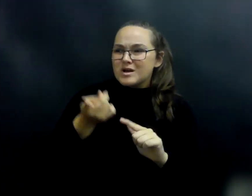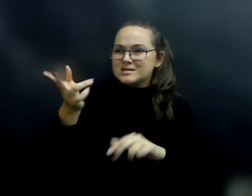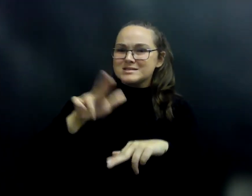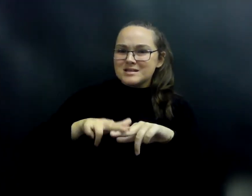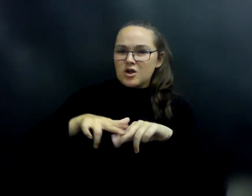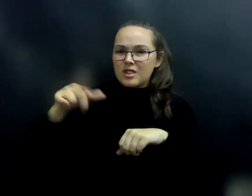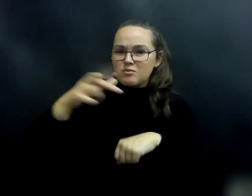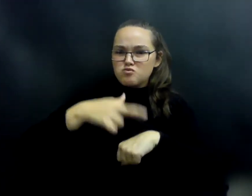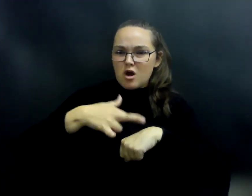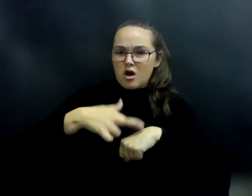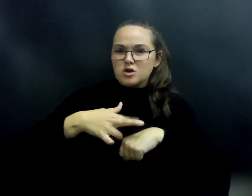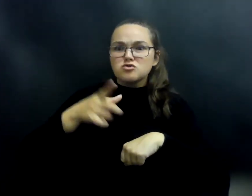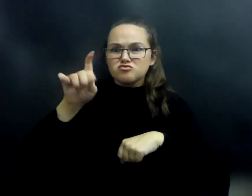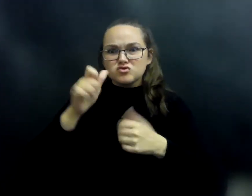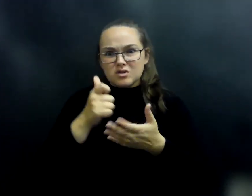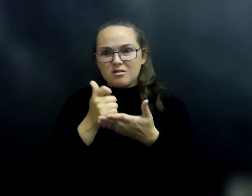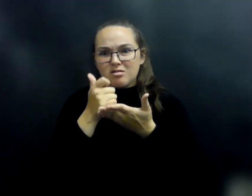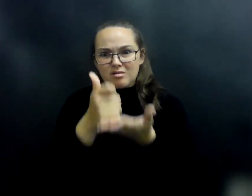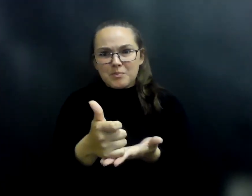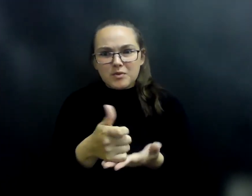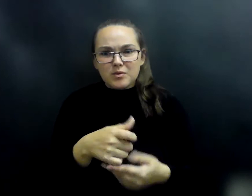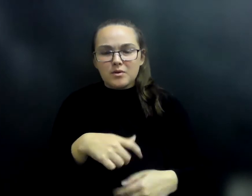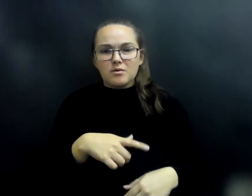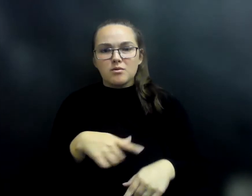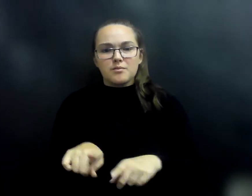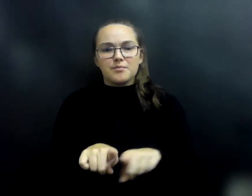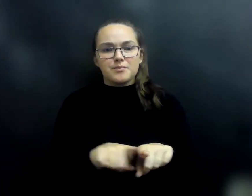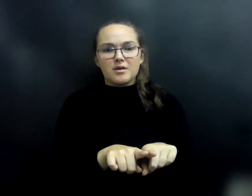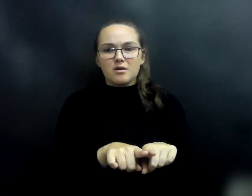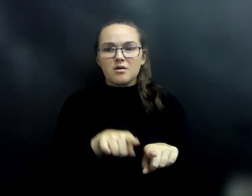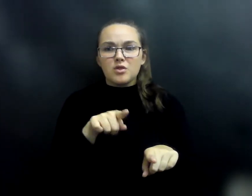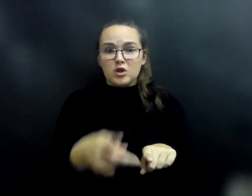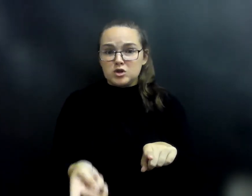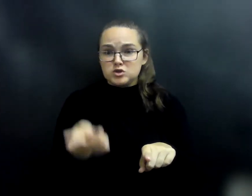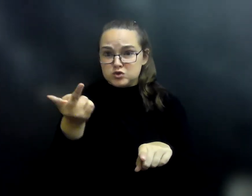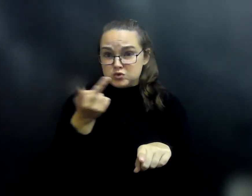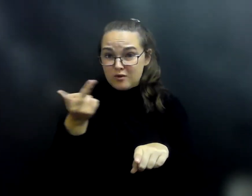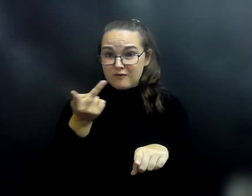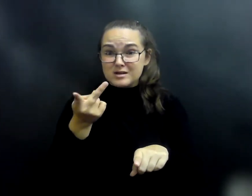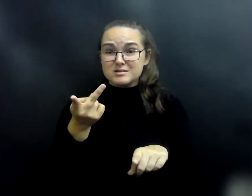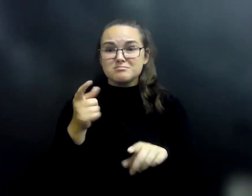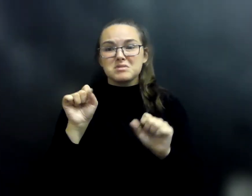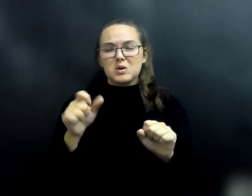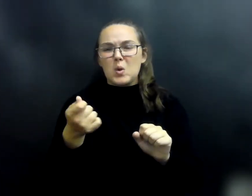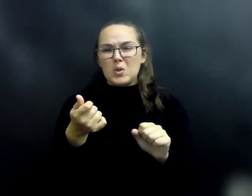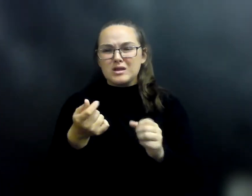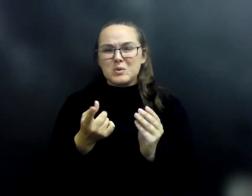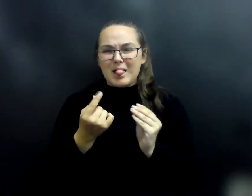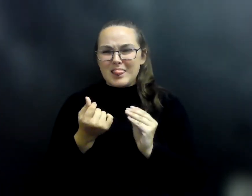You should let him help you, too. After all, the two of us can only do a little bit together, but